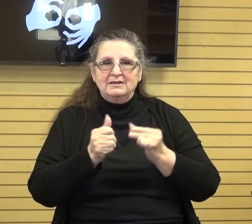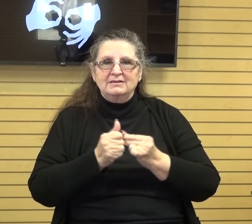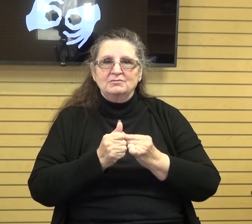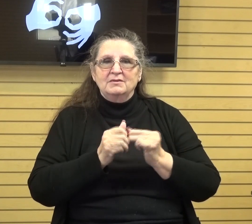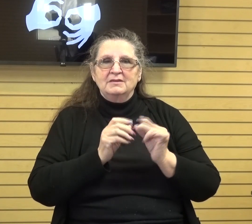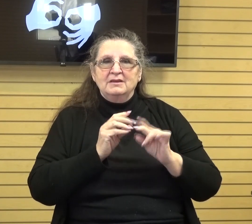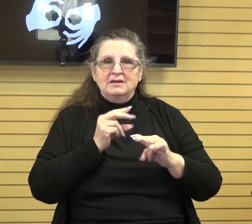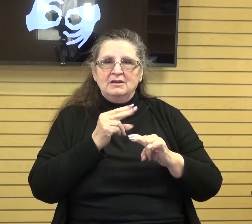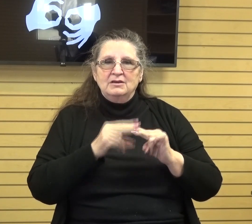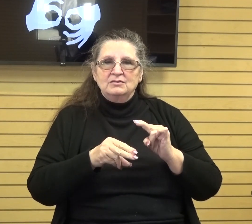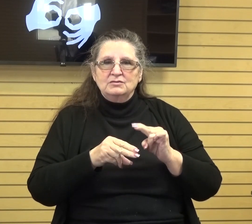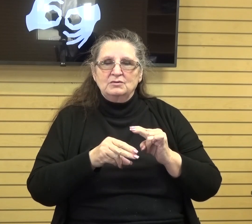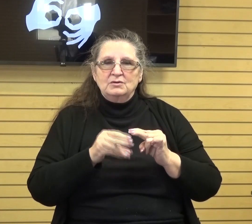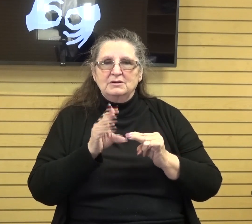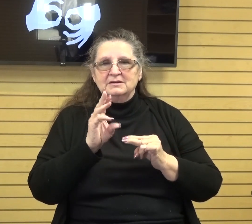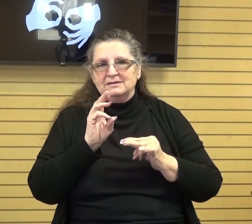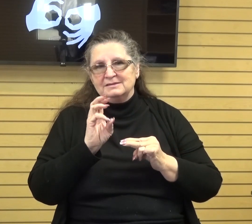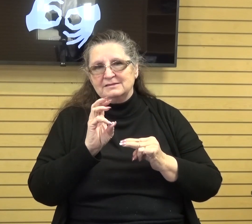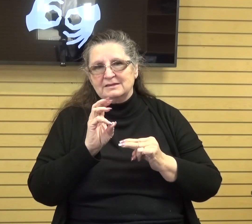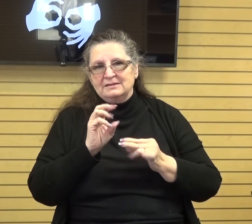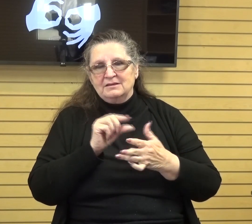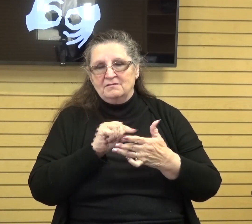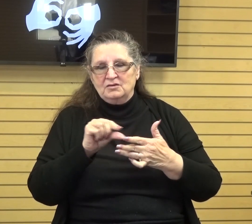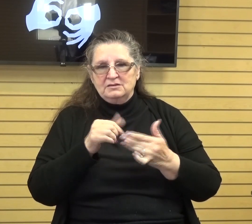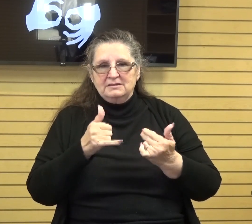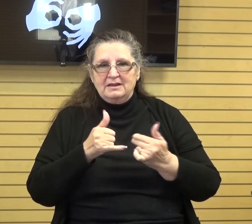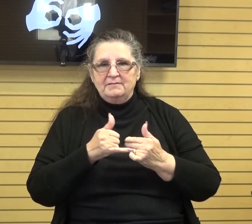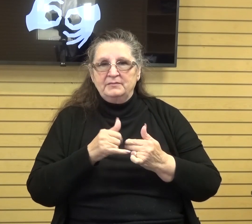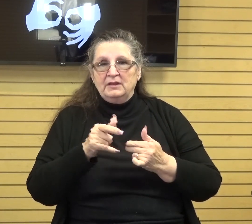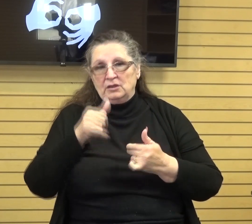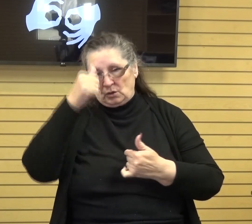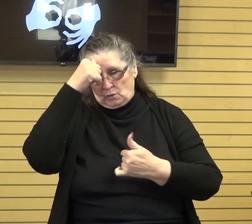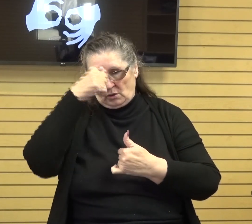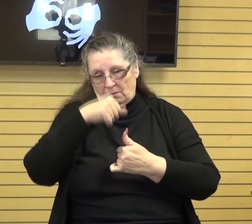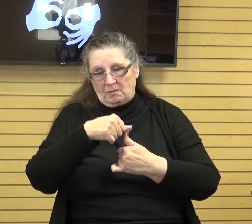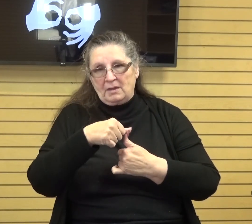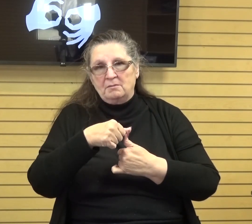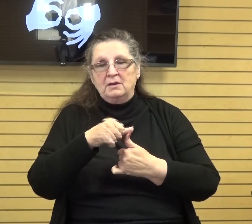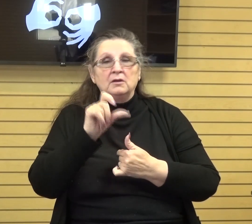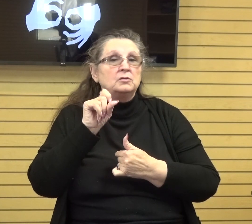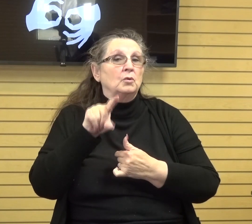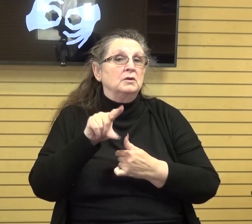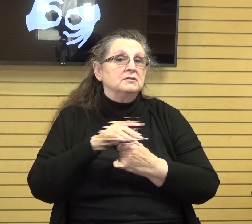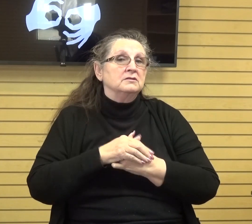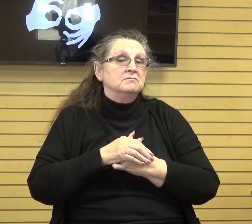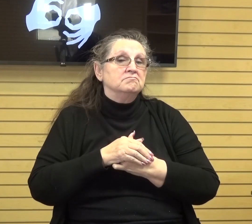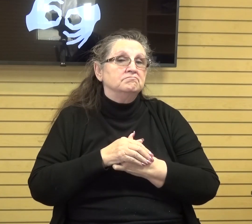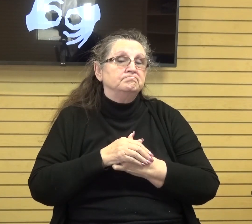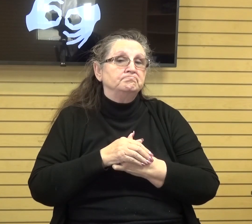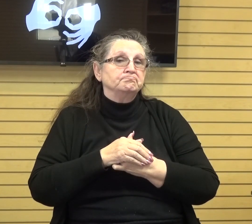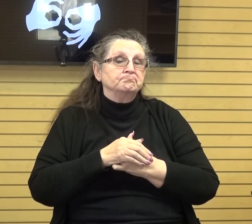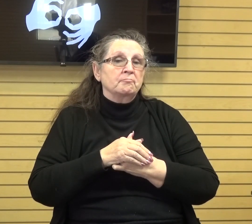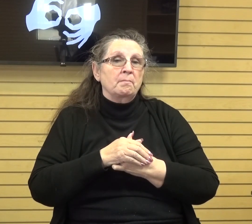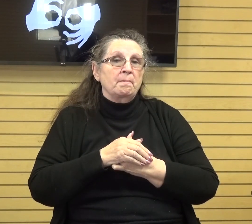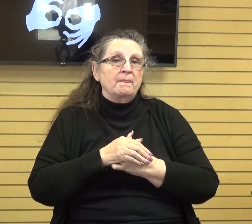six verse chapter do you remember the question i asked you last time i asked you